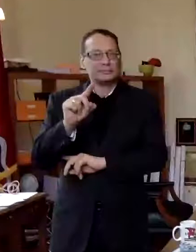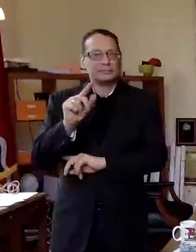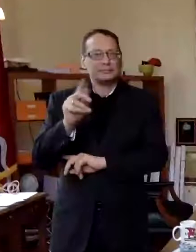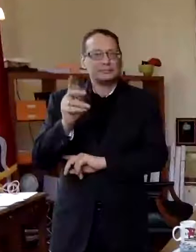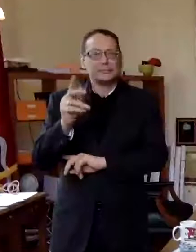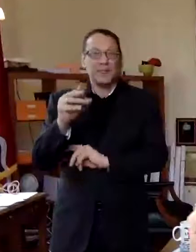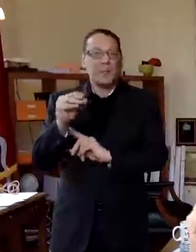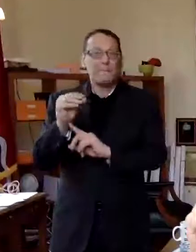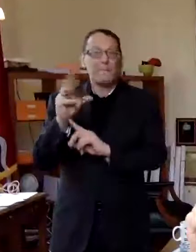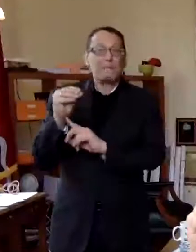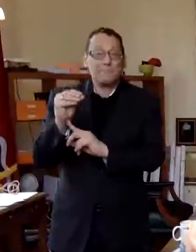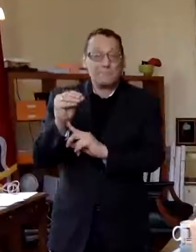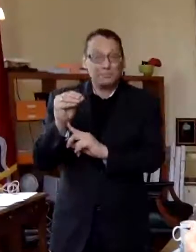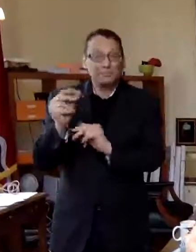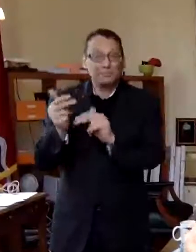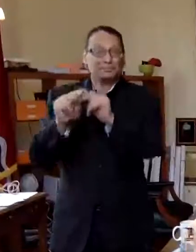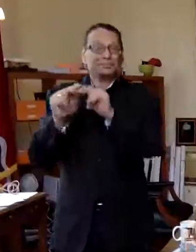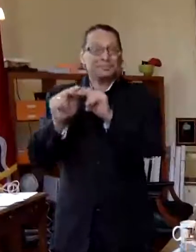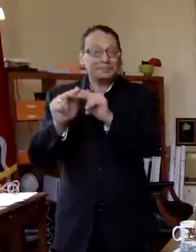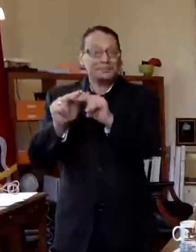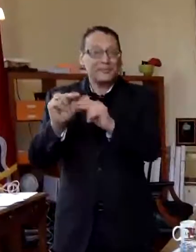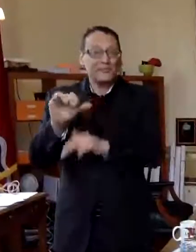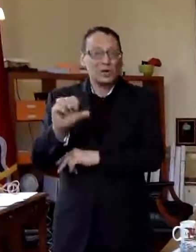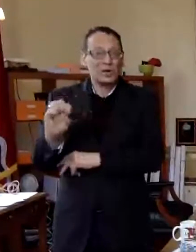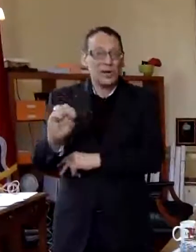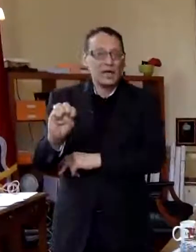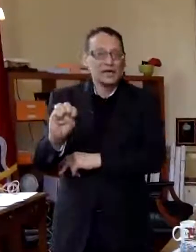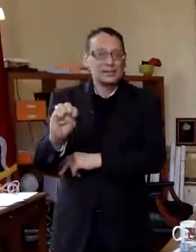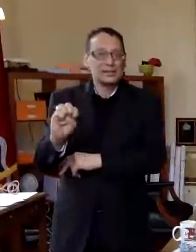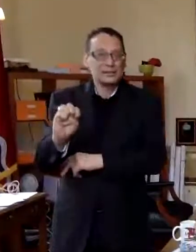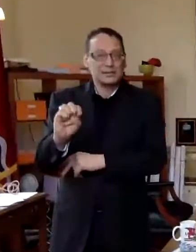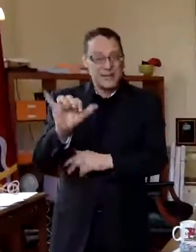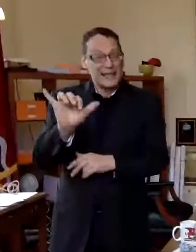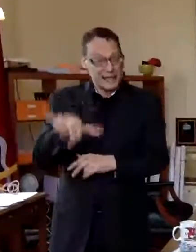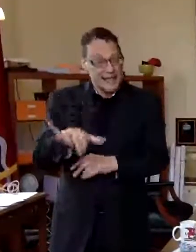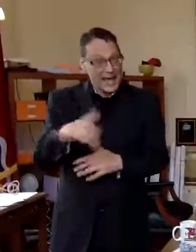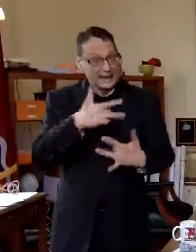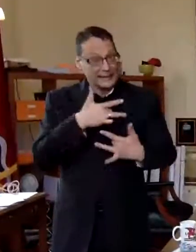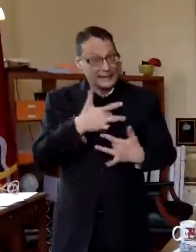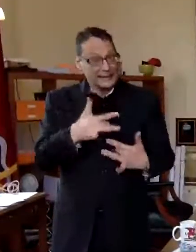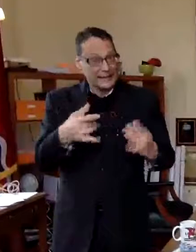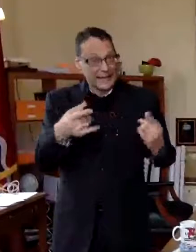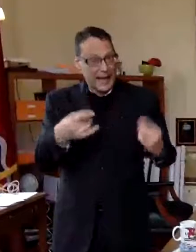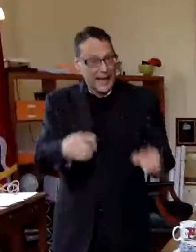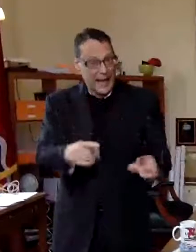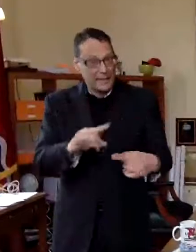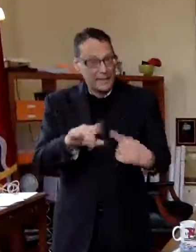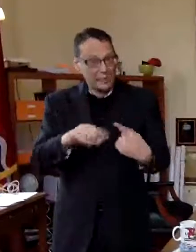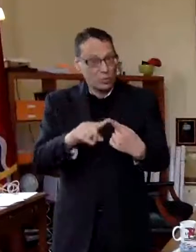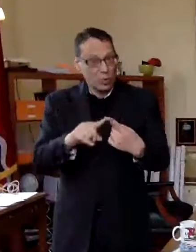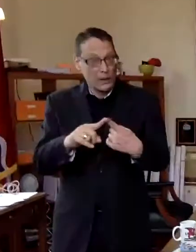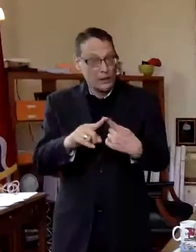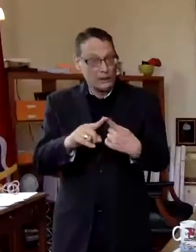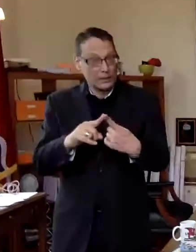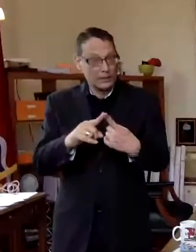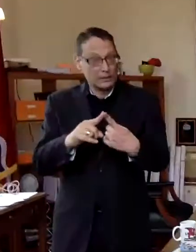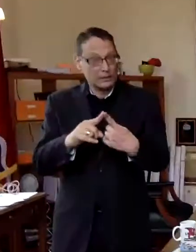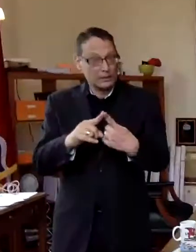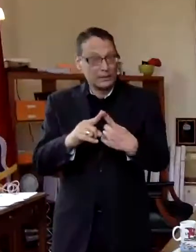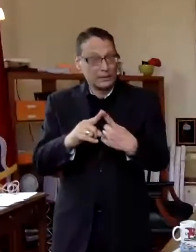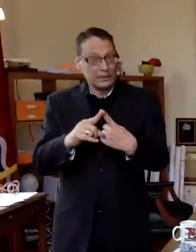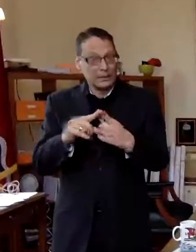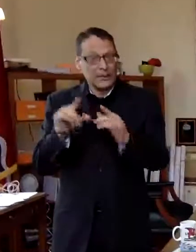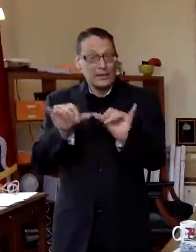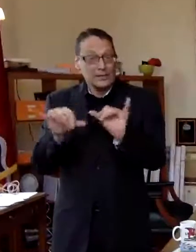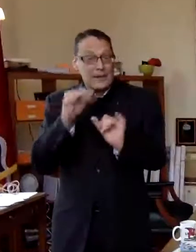blips for increases in cases which is often what does happen uh when you begin lifting the